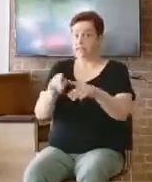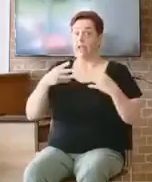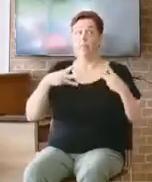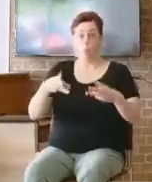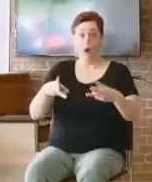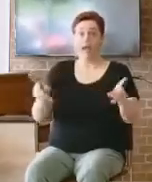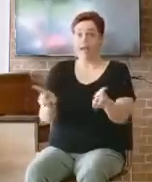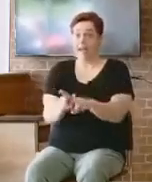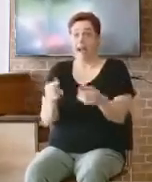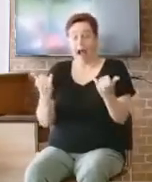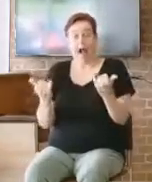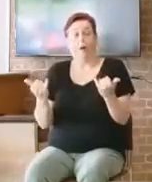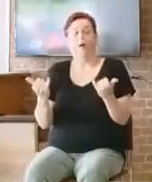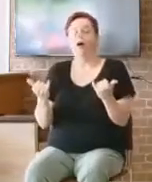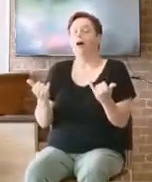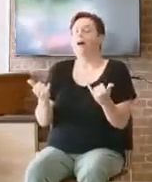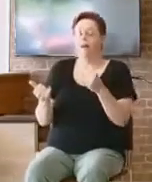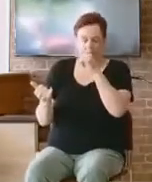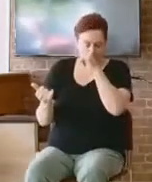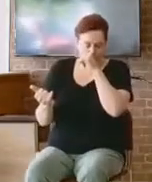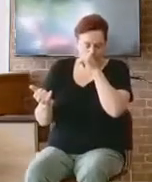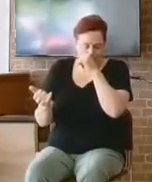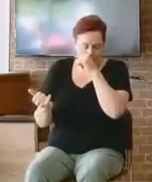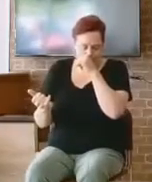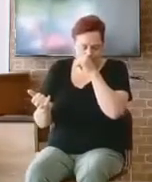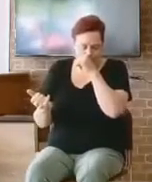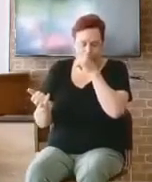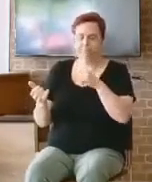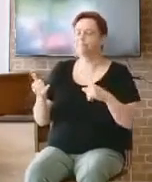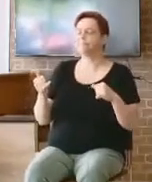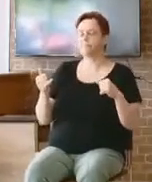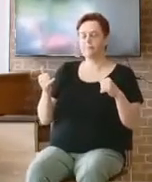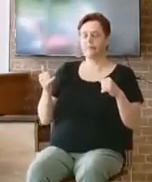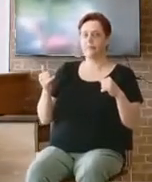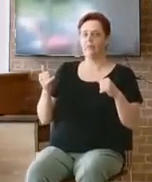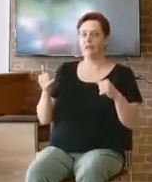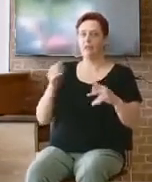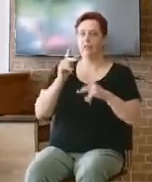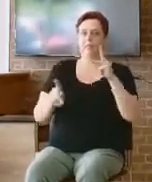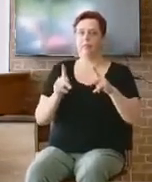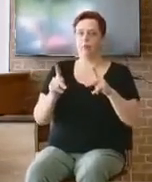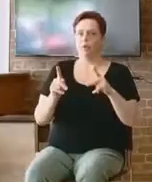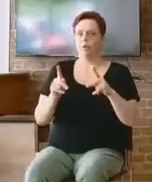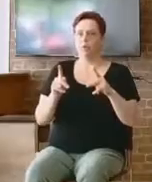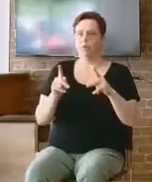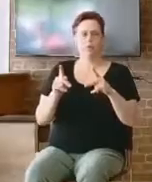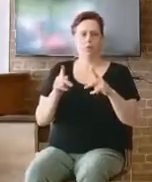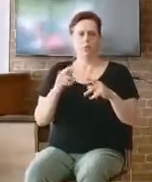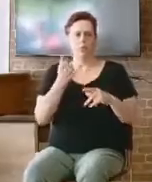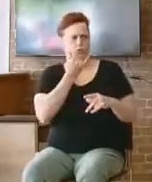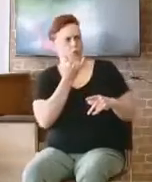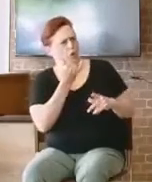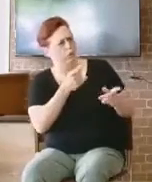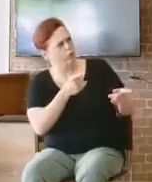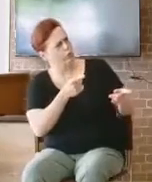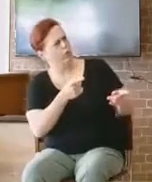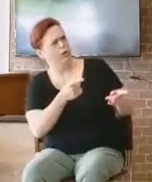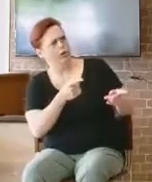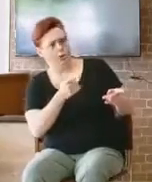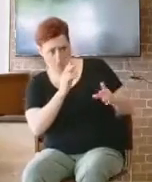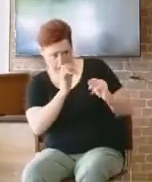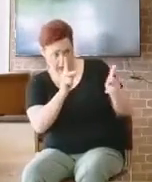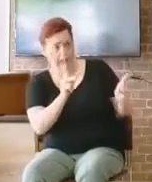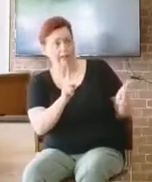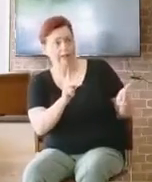just that situation. Murphy came to my house today, you know? But they expect a certain level of positivity out of me.